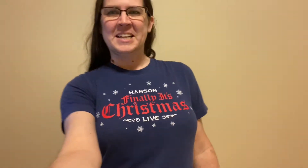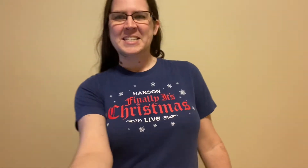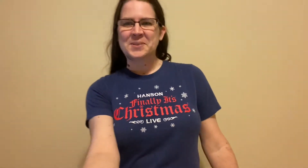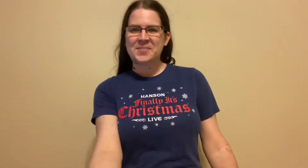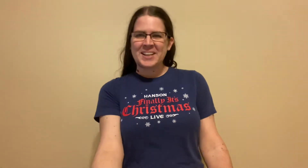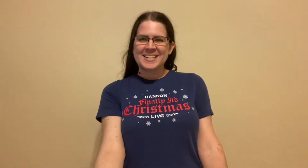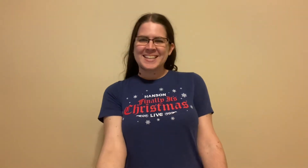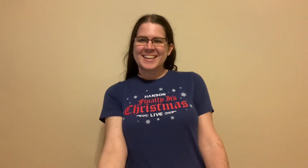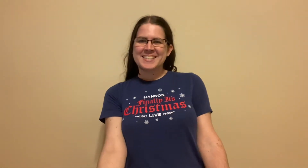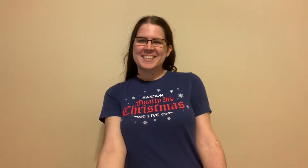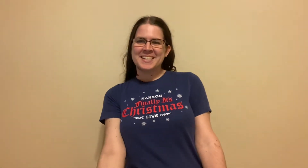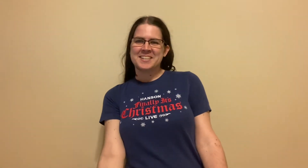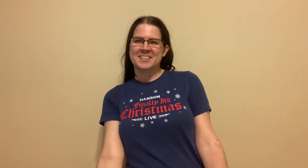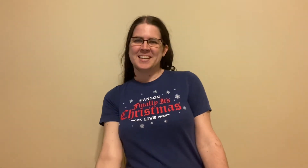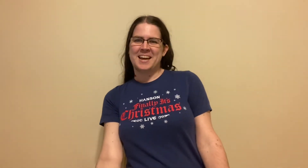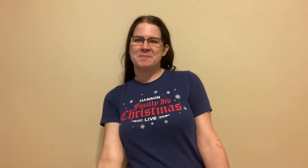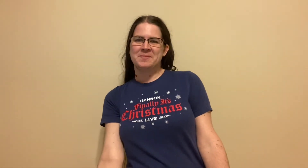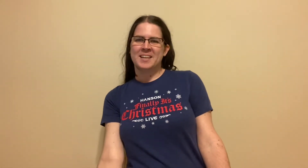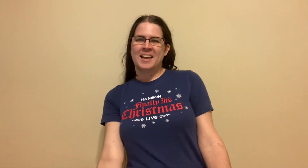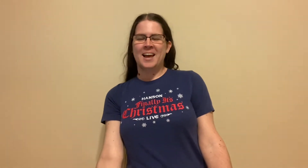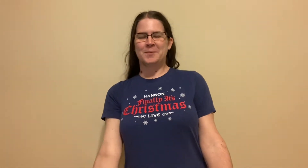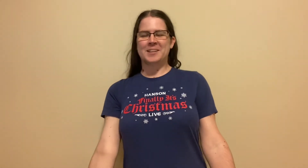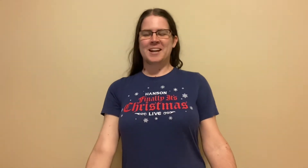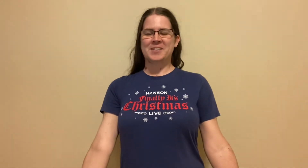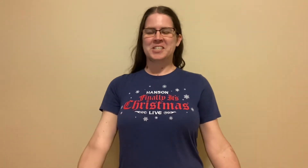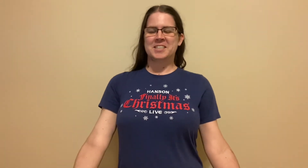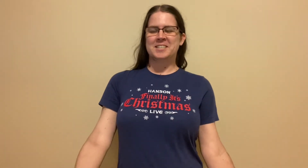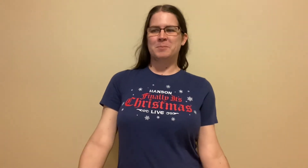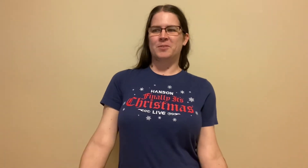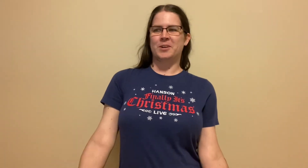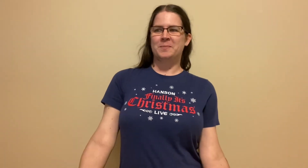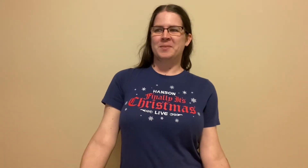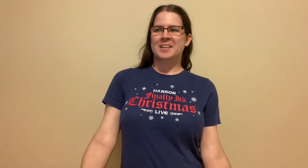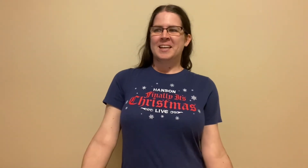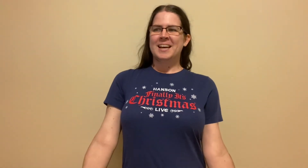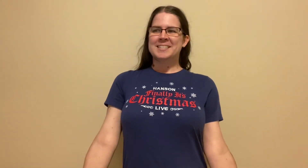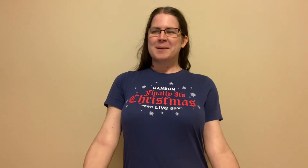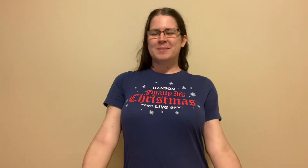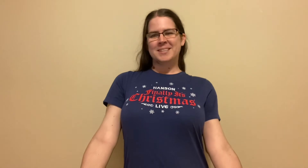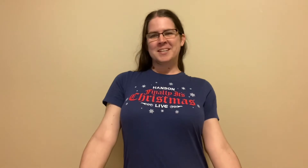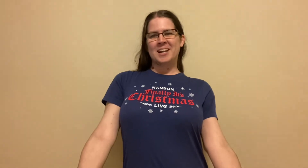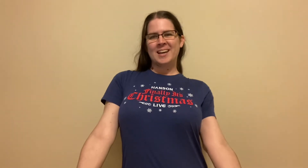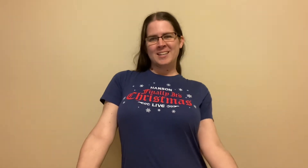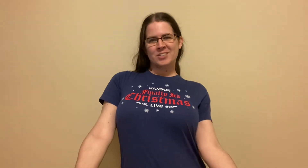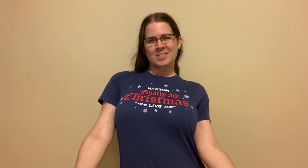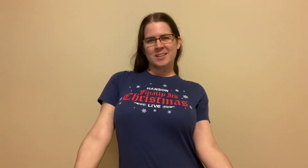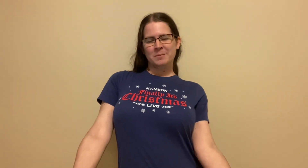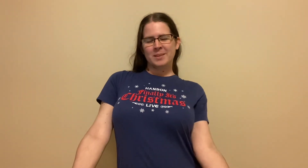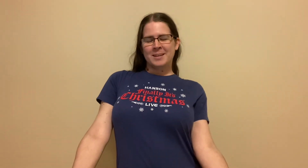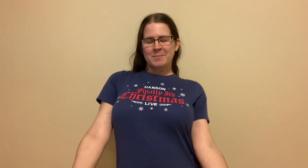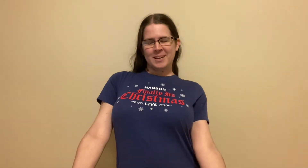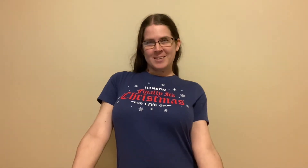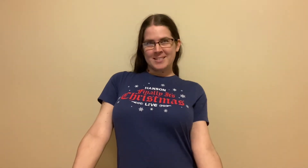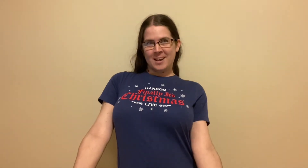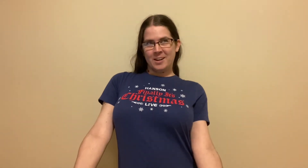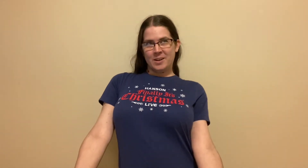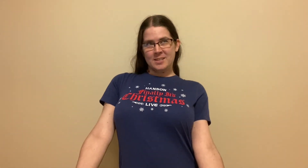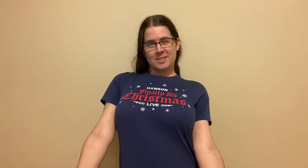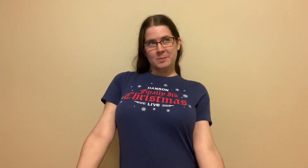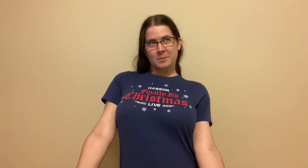So I felt like singing a silly song today and one that I've actually done before, except this could get interesting because I noticed when